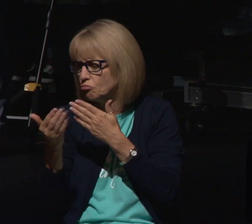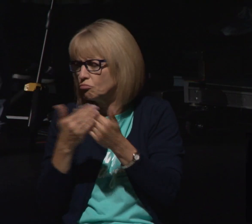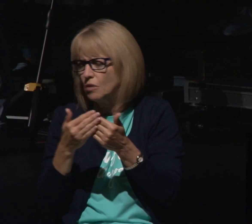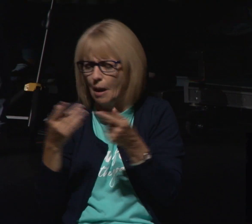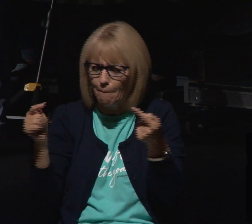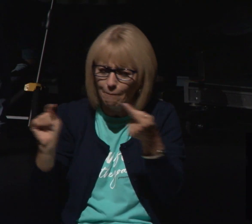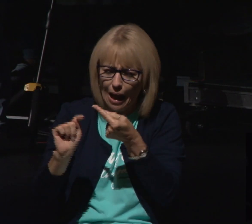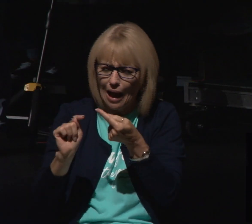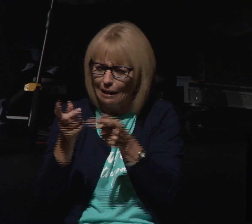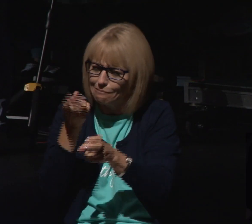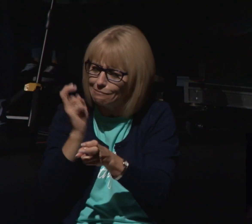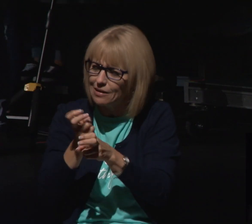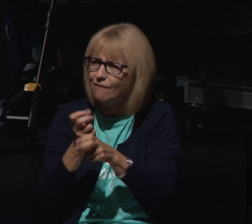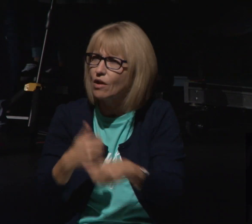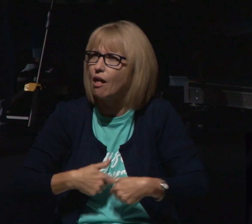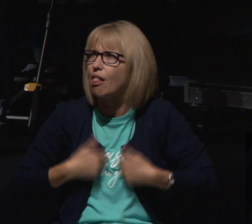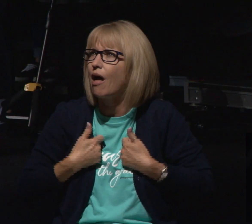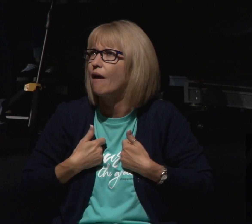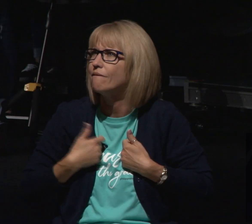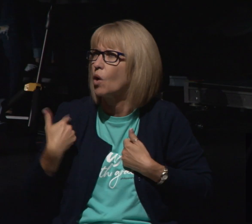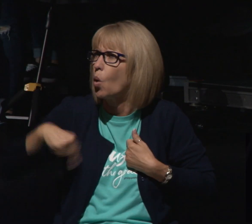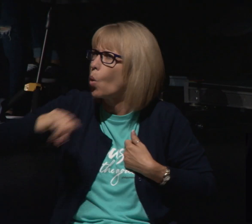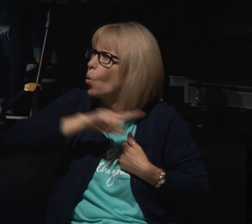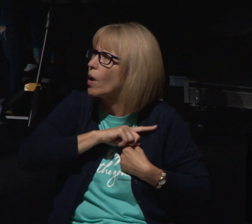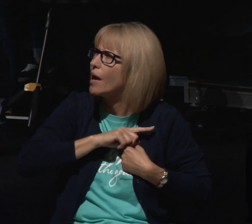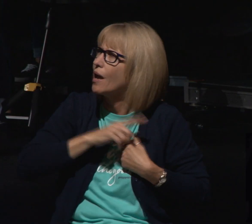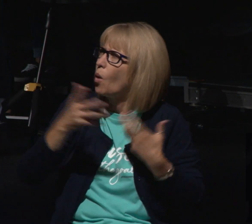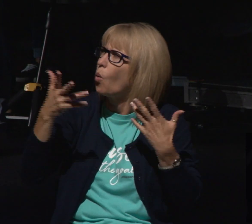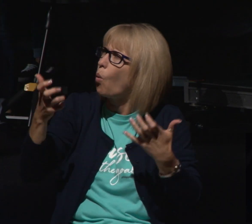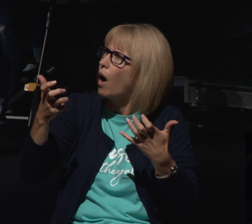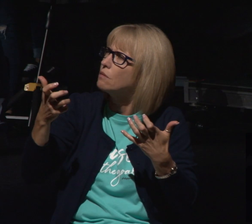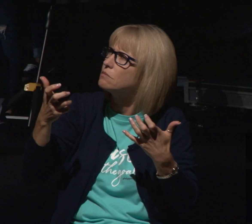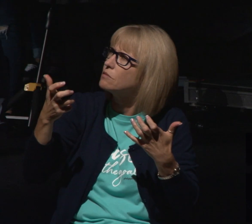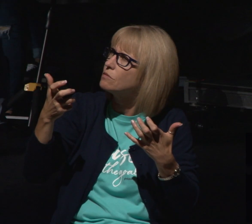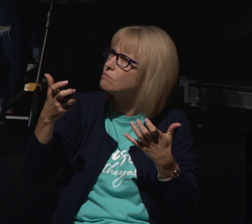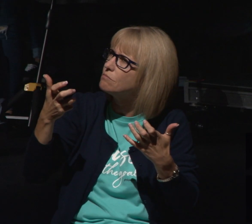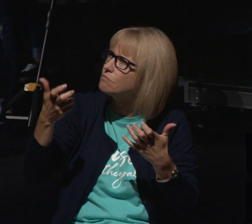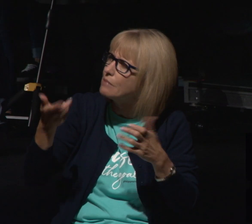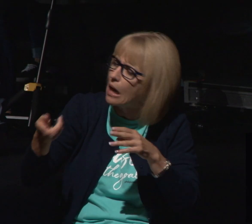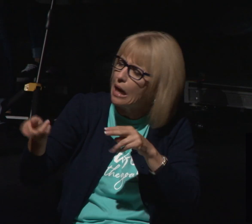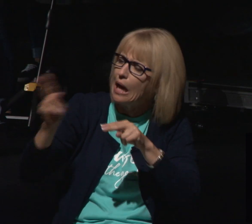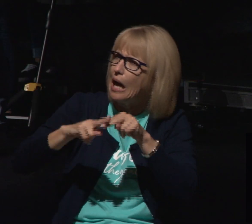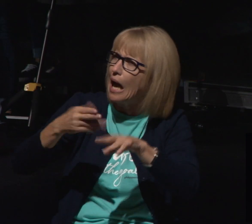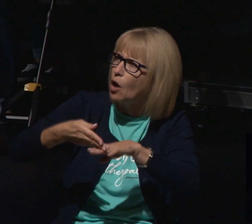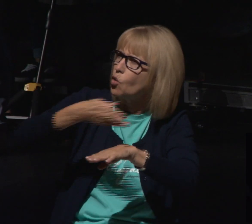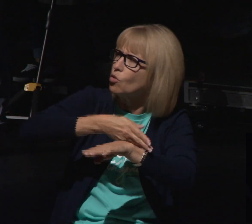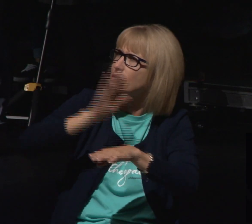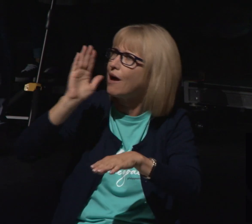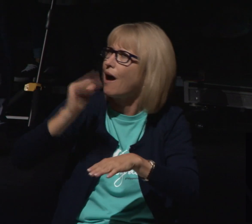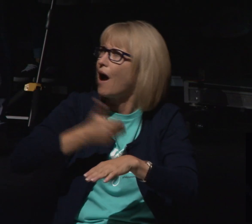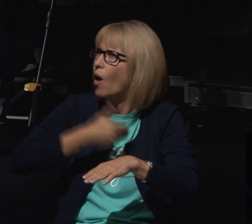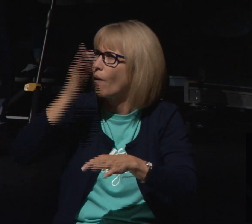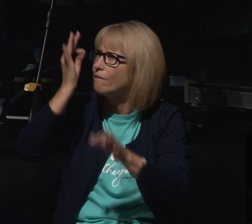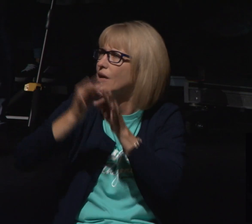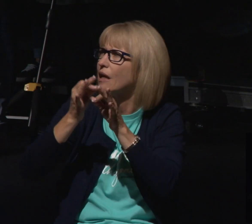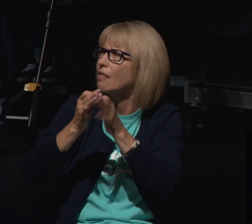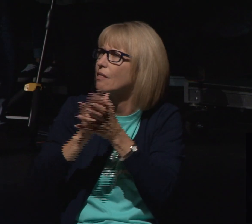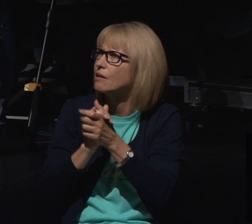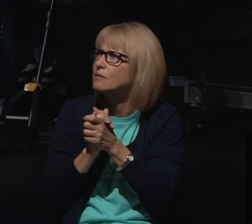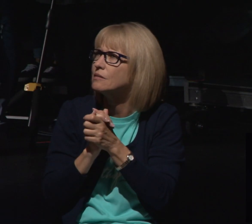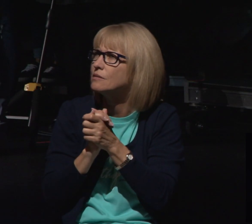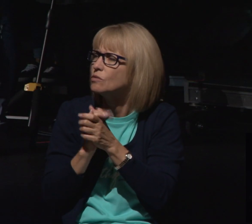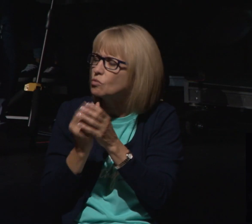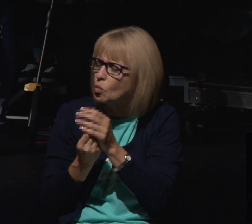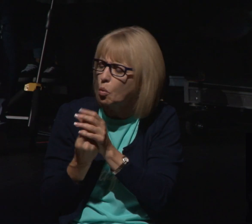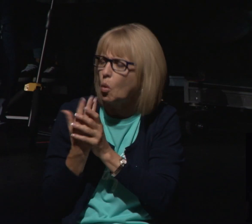through pain and difficulty that our faith in you will grow and father I do believe sometimes